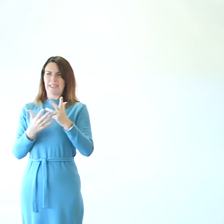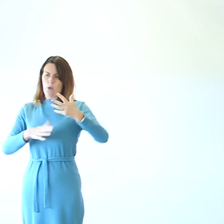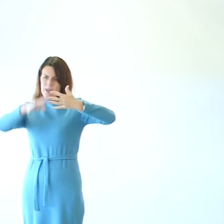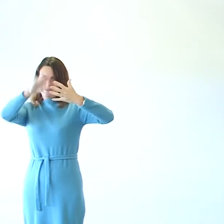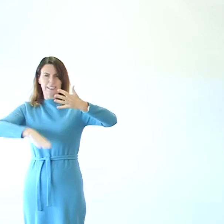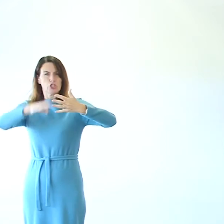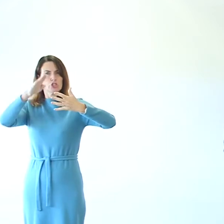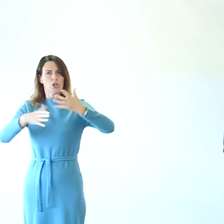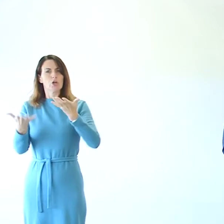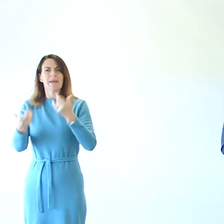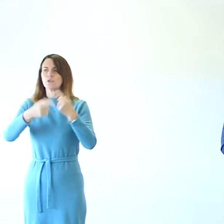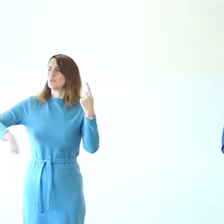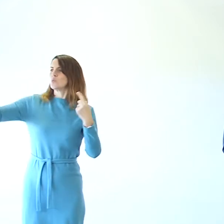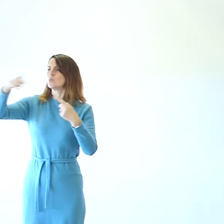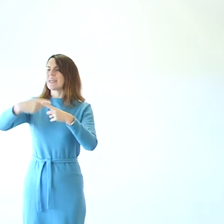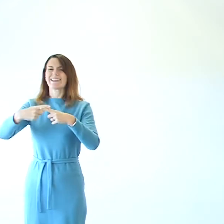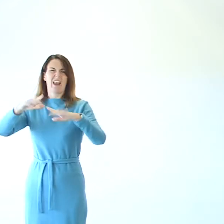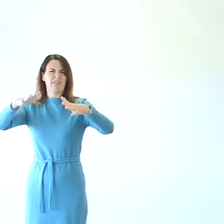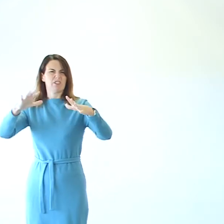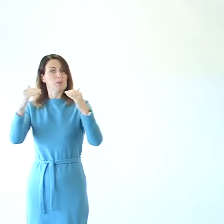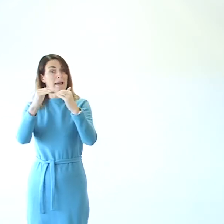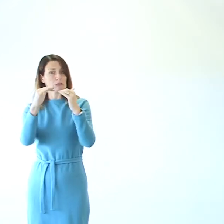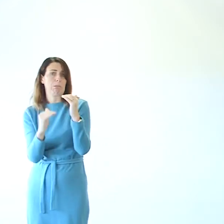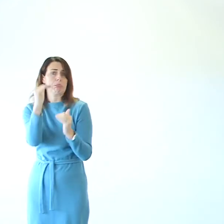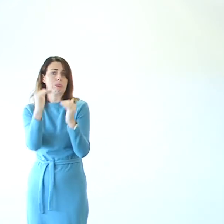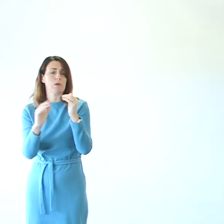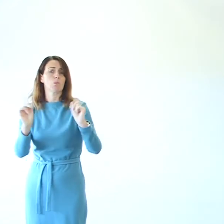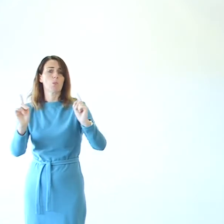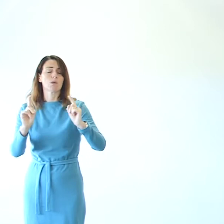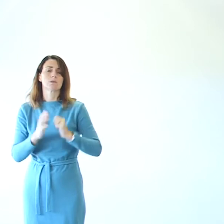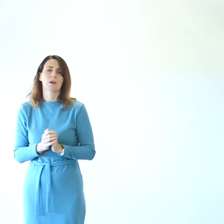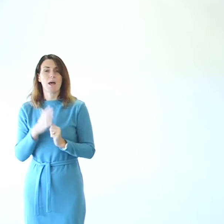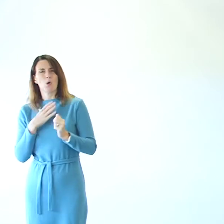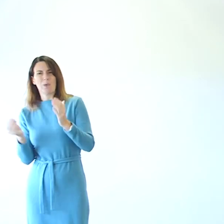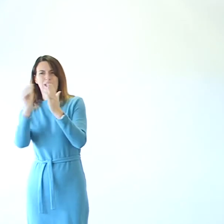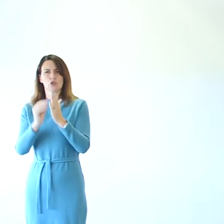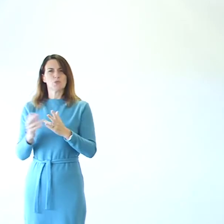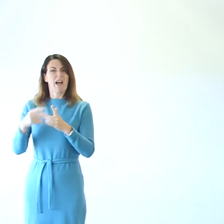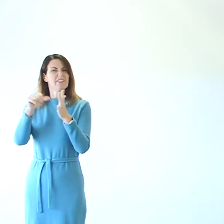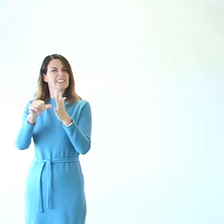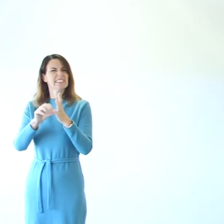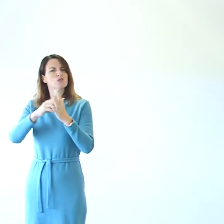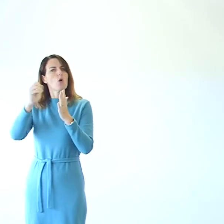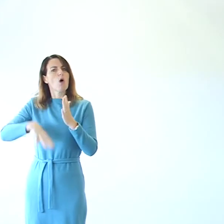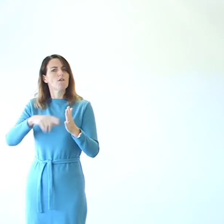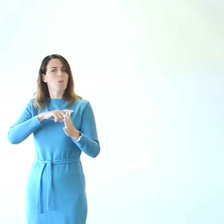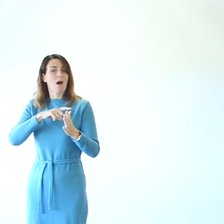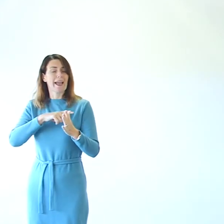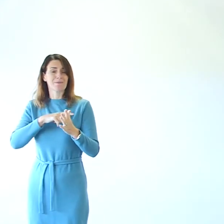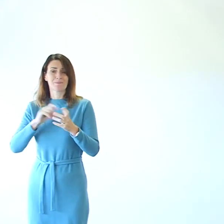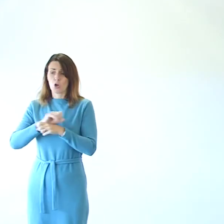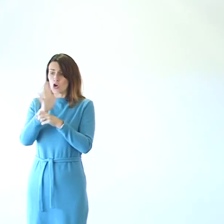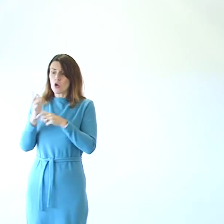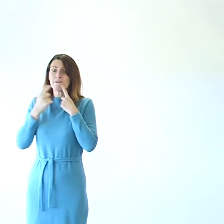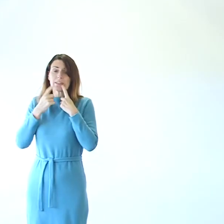in terms of averages. But no, we haven't. Partly because actually the information in terms of COVID